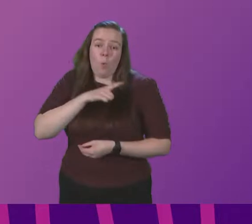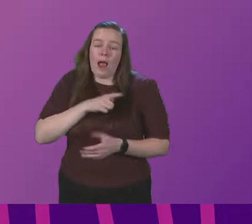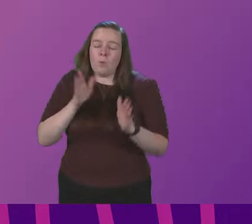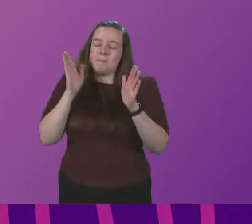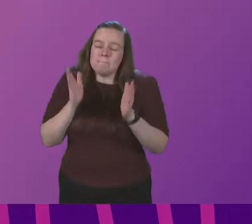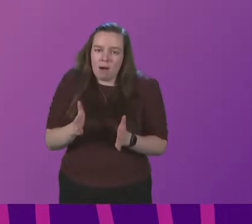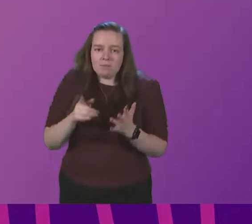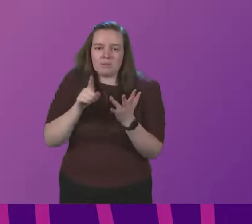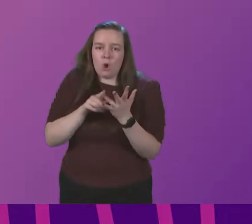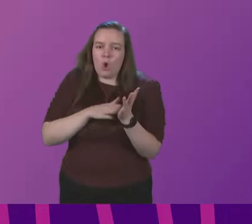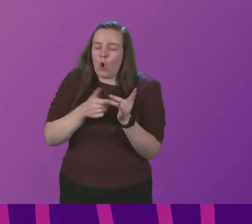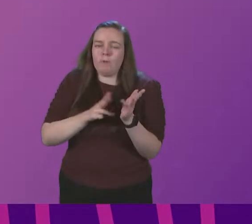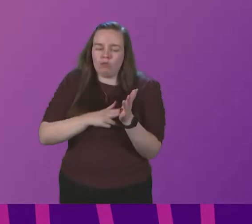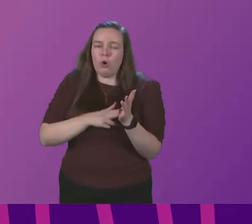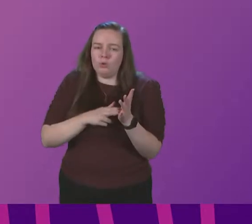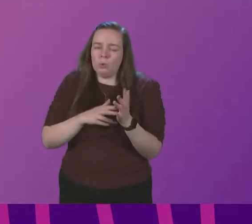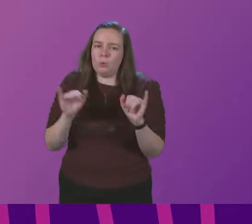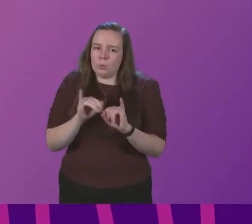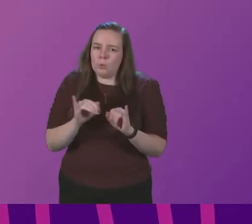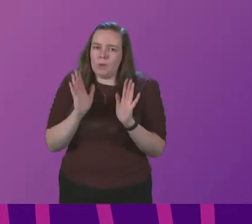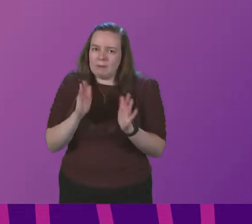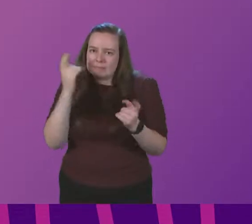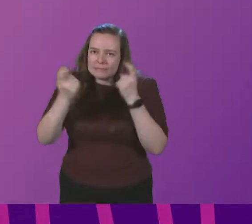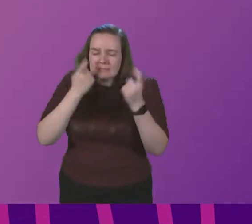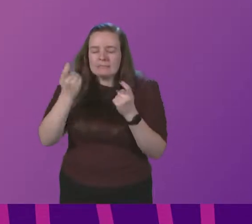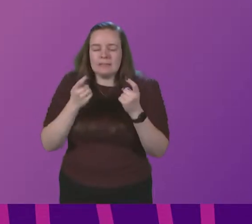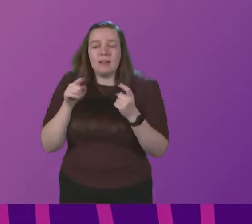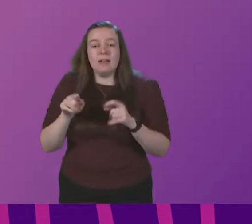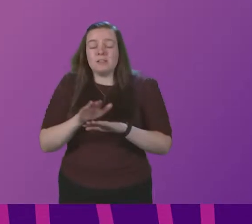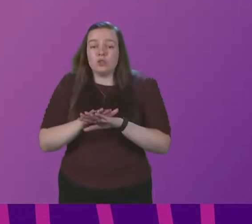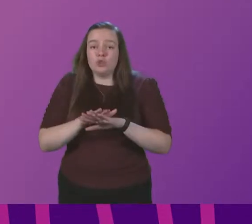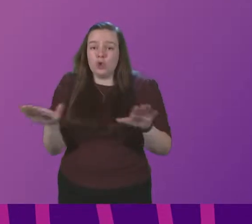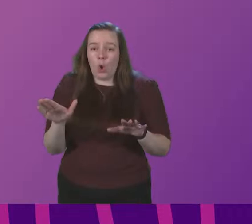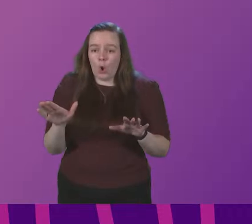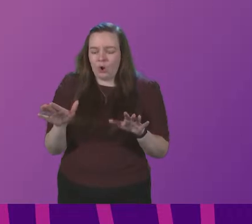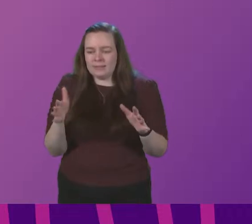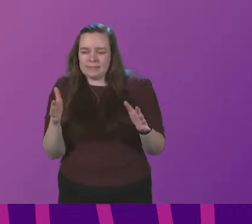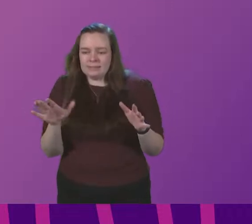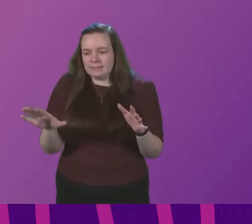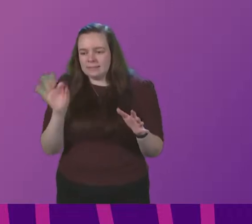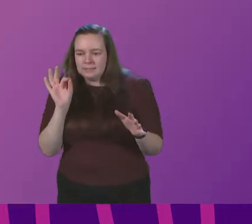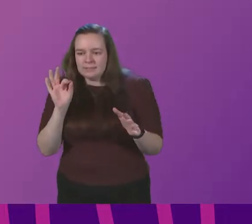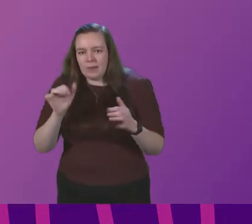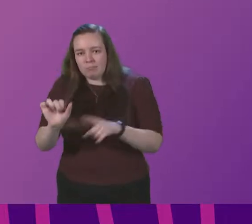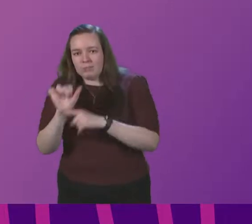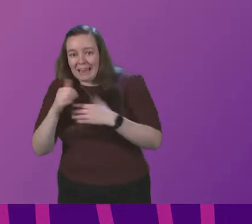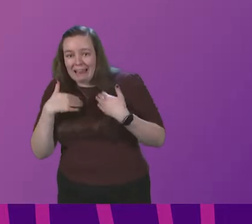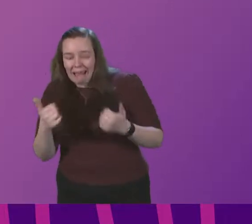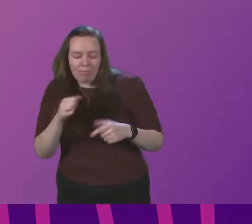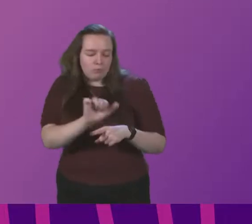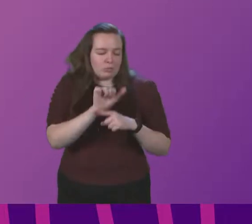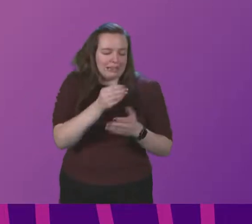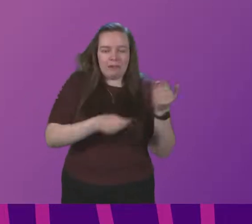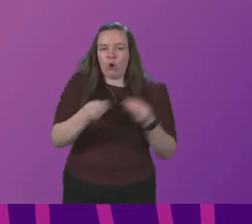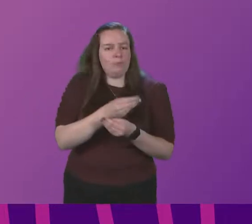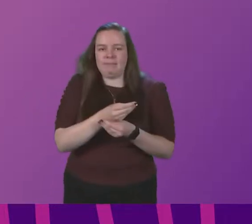take Omicron extremely seriously. This is not a choice between protecting health and protecting the economy.